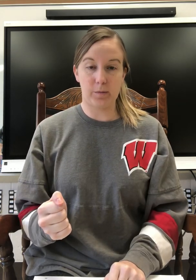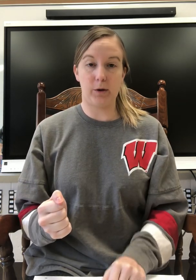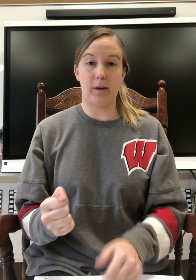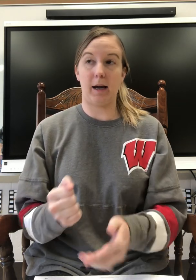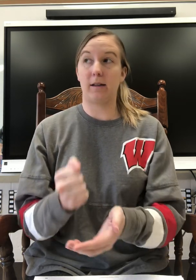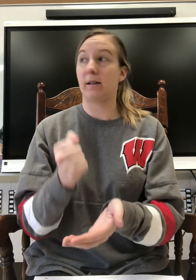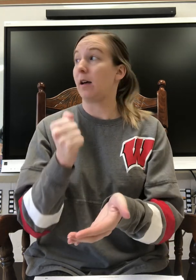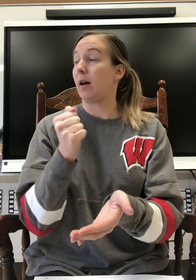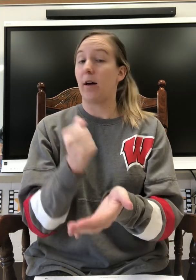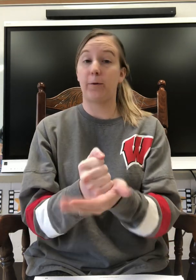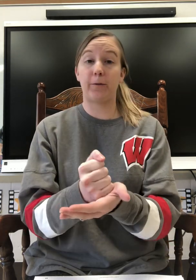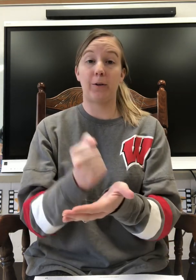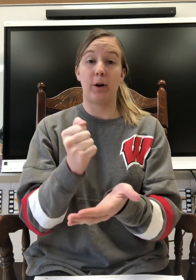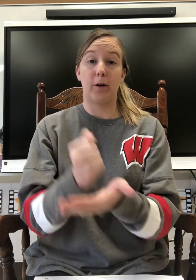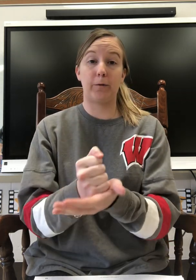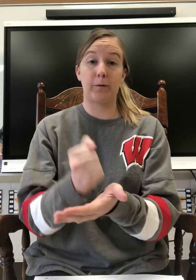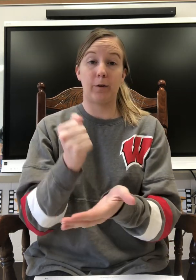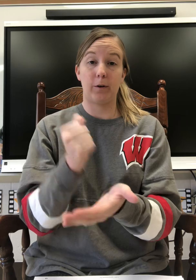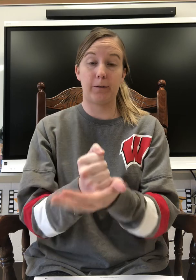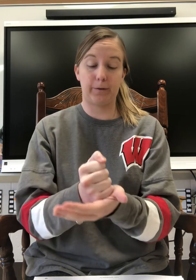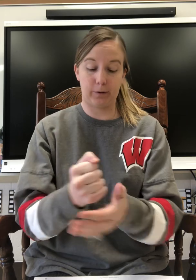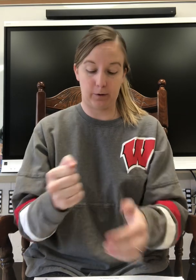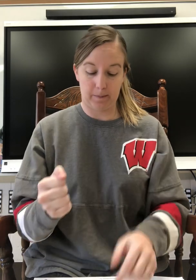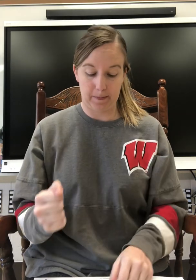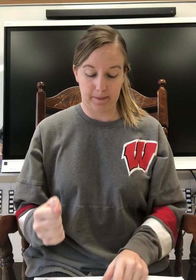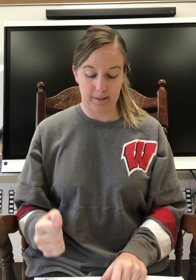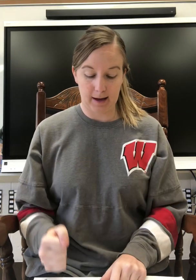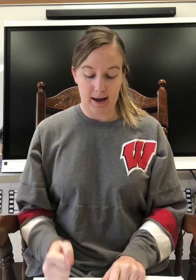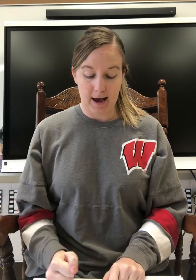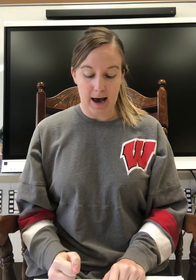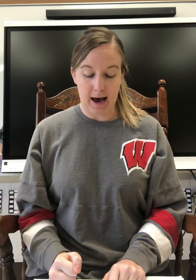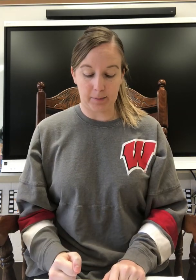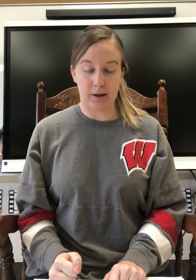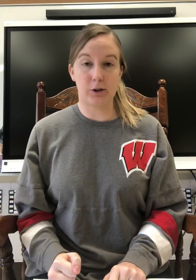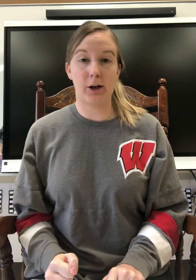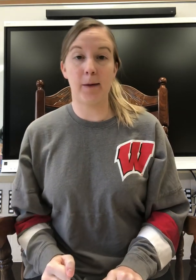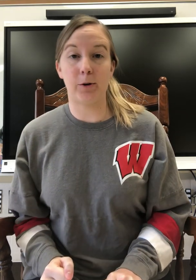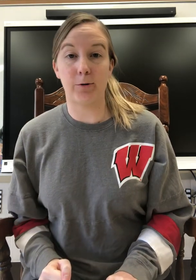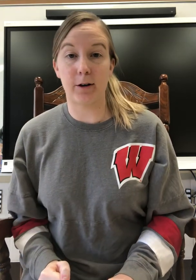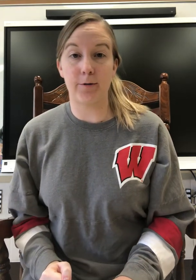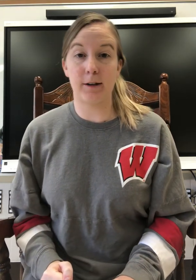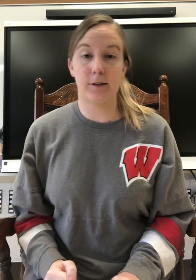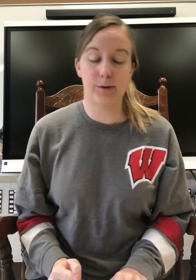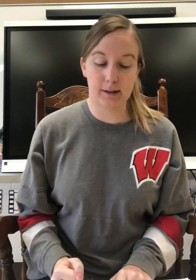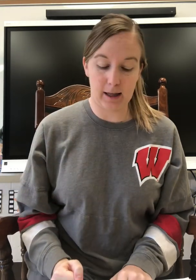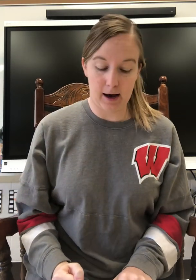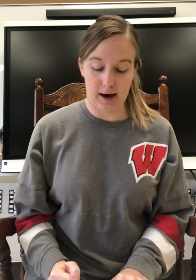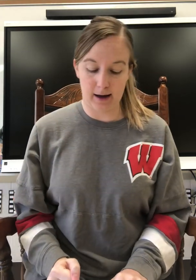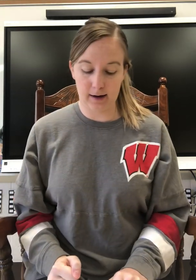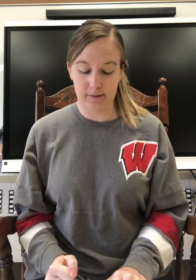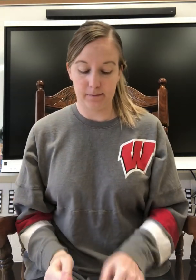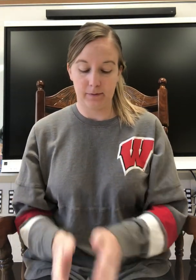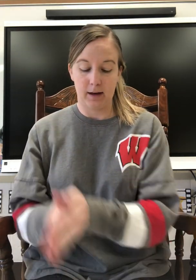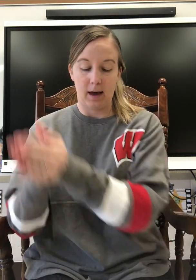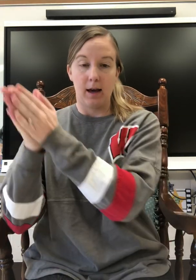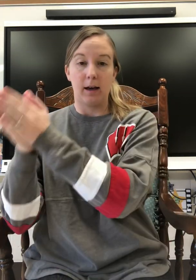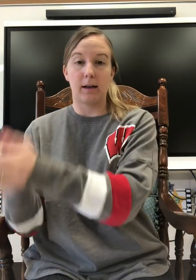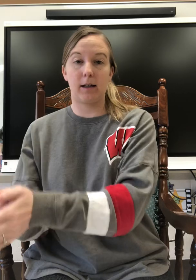Formulate, p, p, p, I'm going to chop. You're going to slide. K,